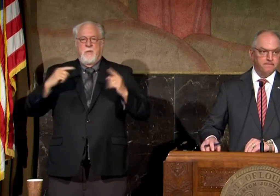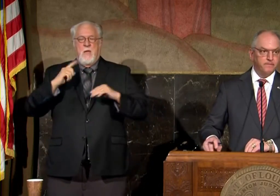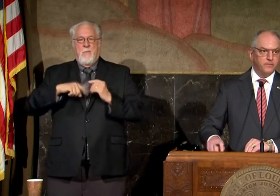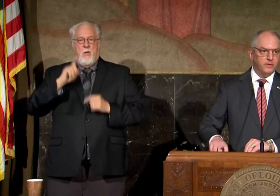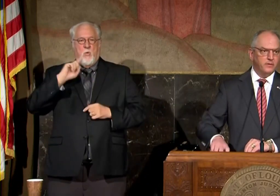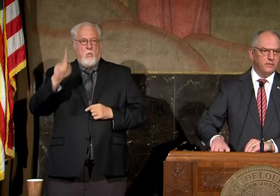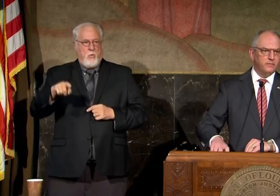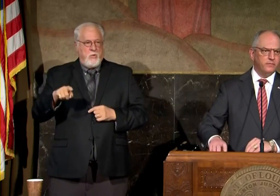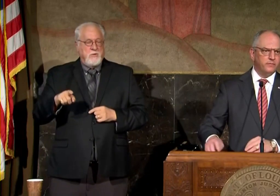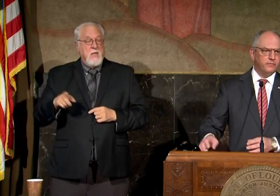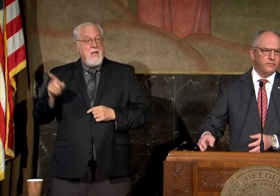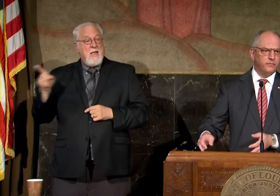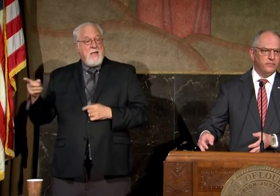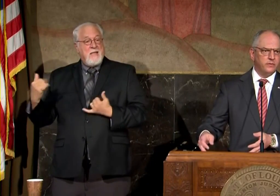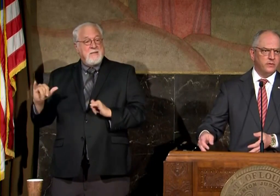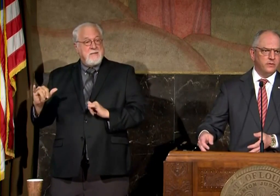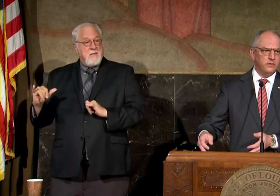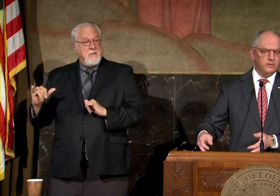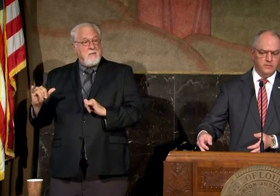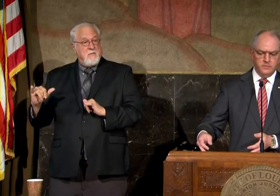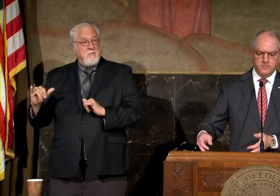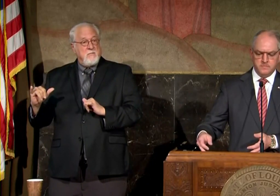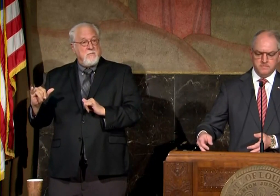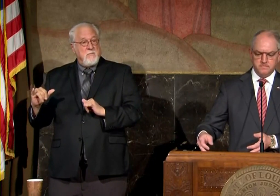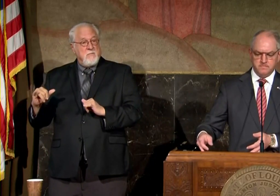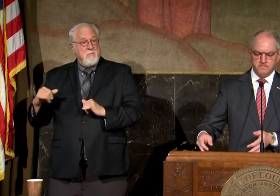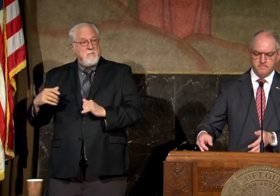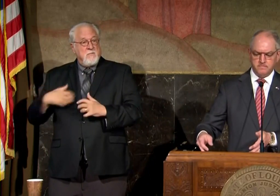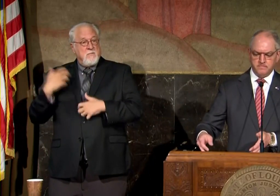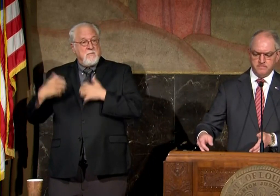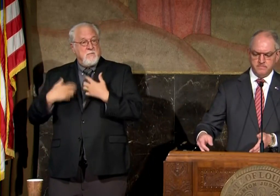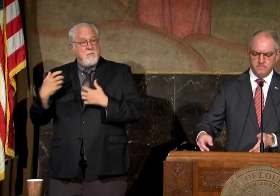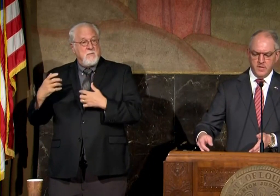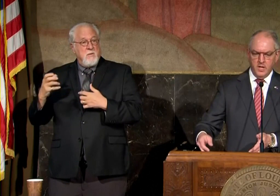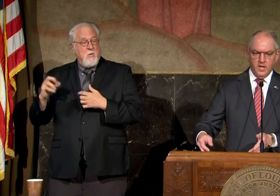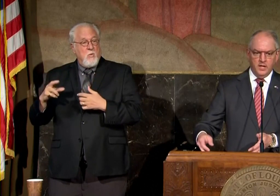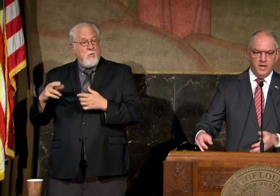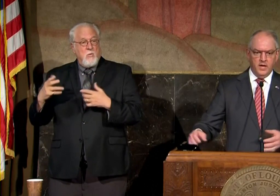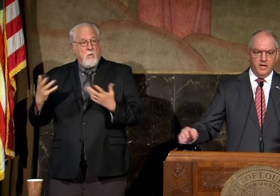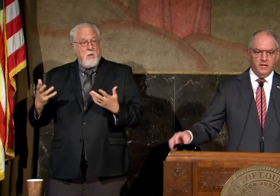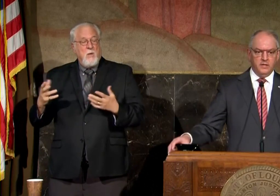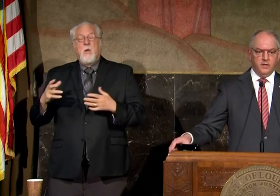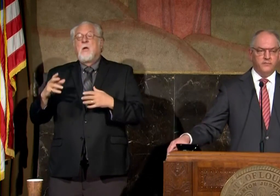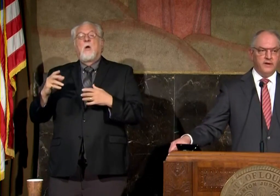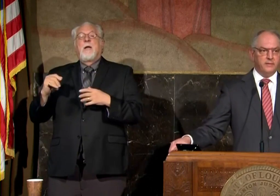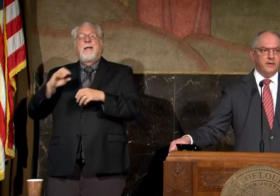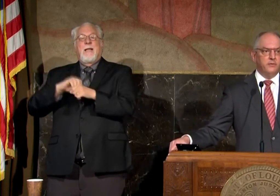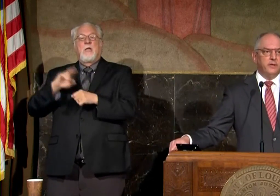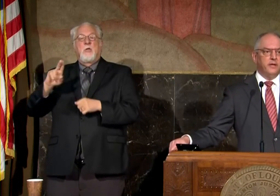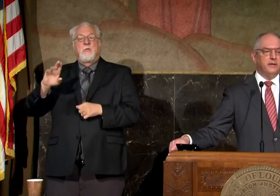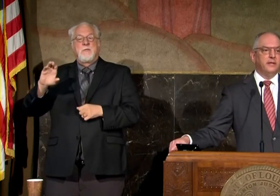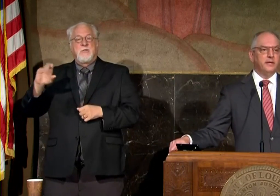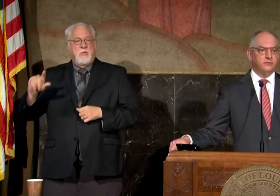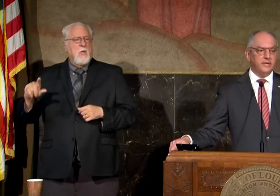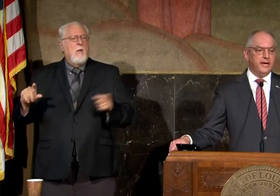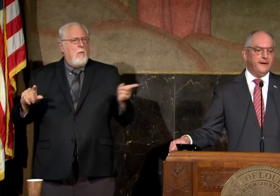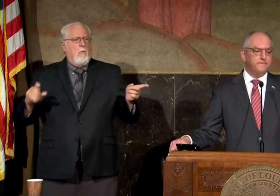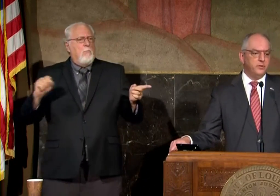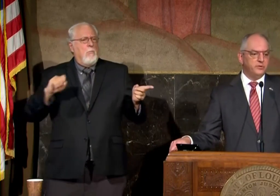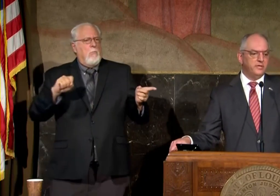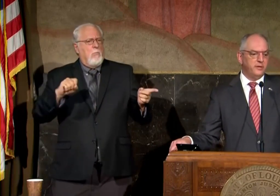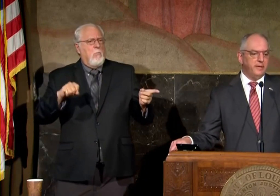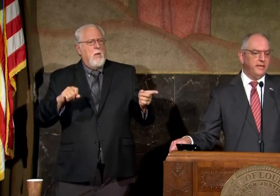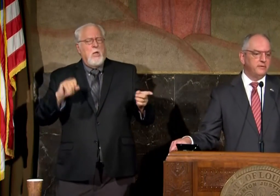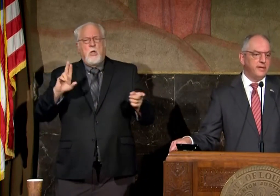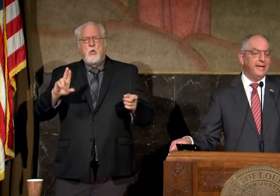orders is he still participating or his designee in the united command group meeting uh the unit five command group meeting yes uh